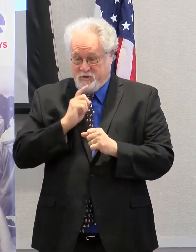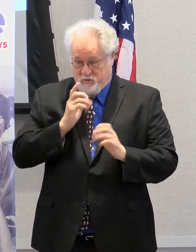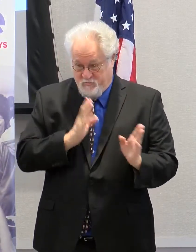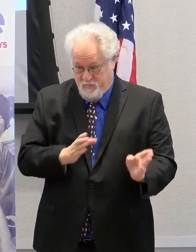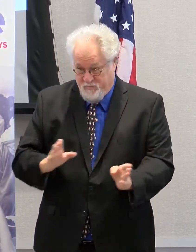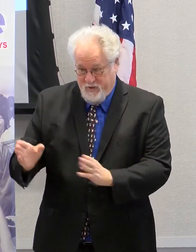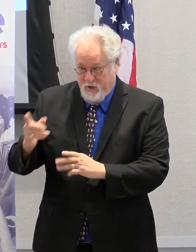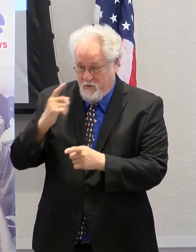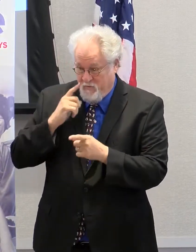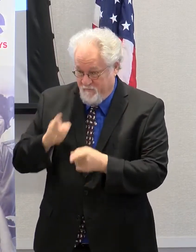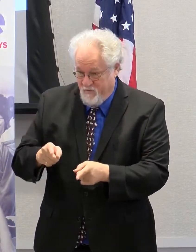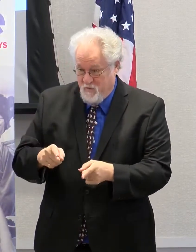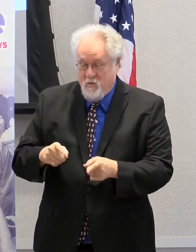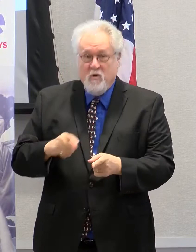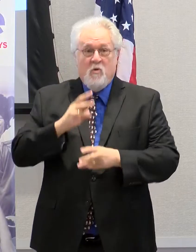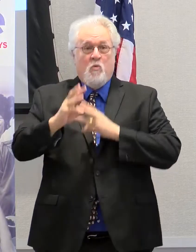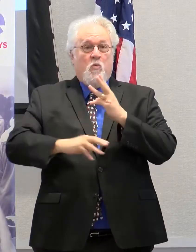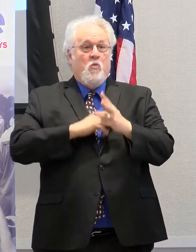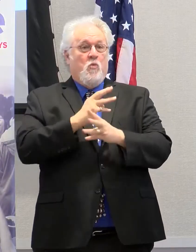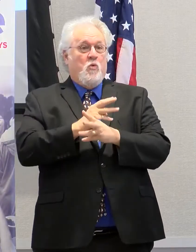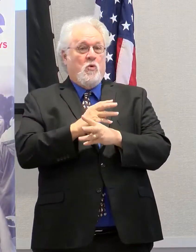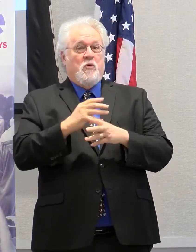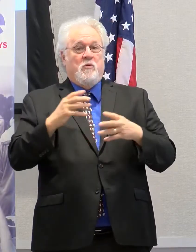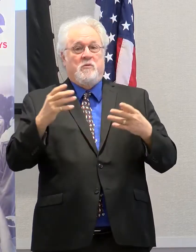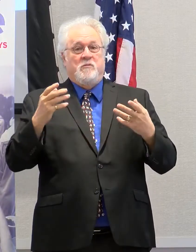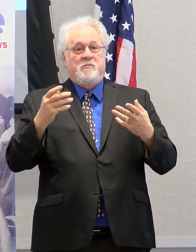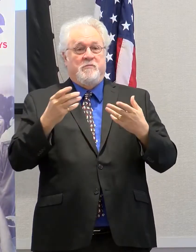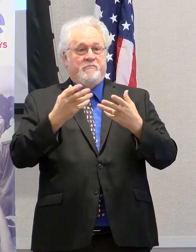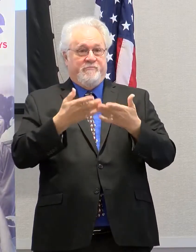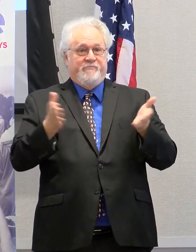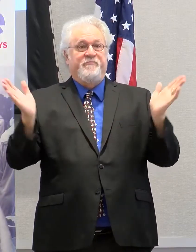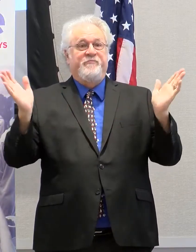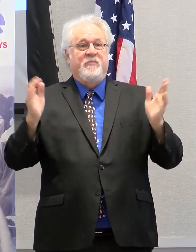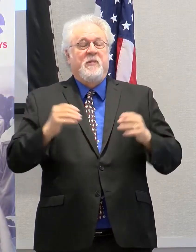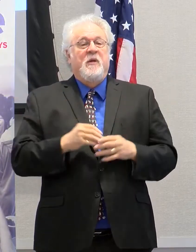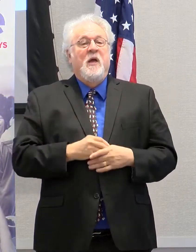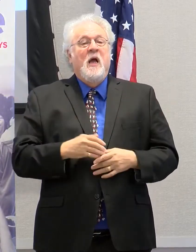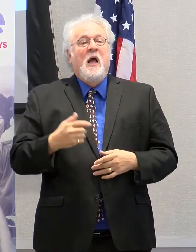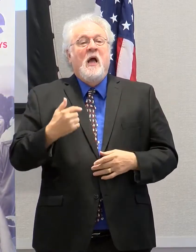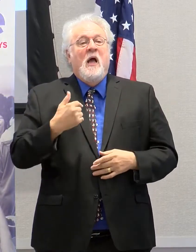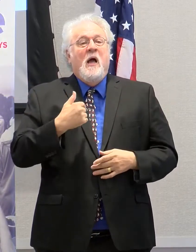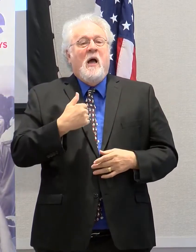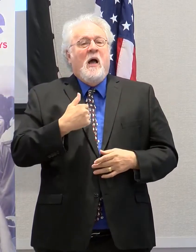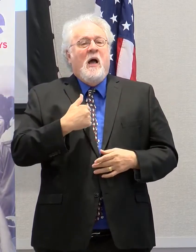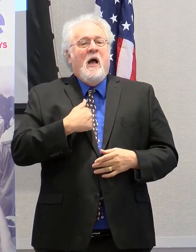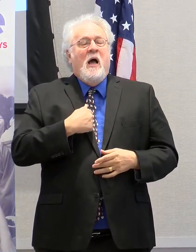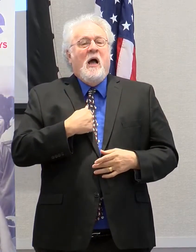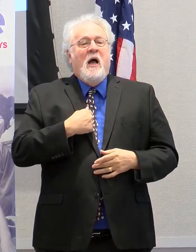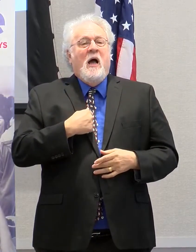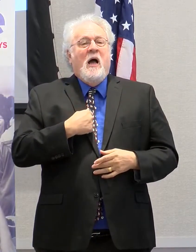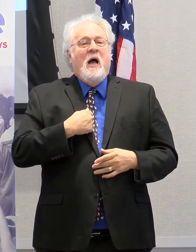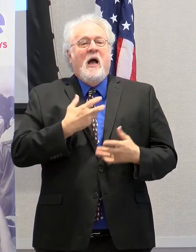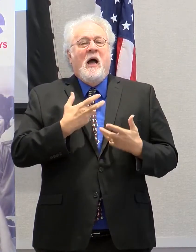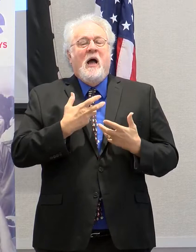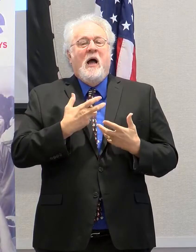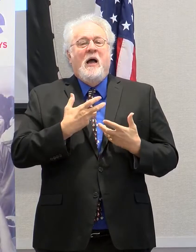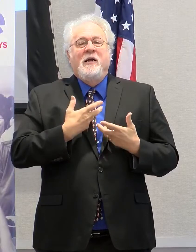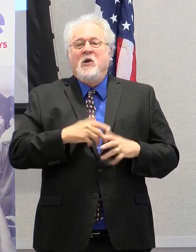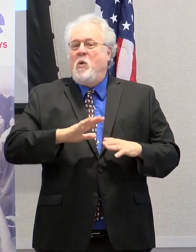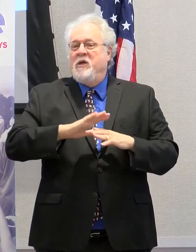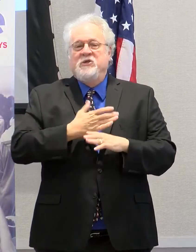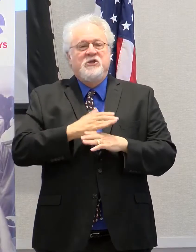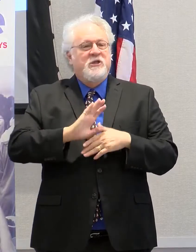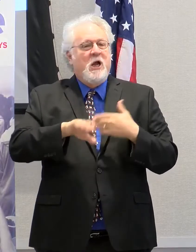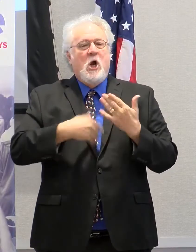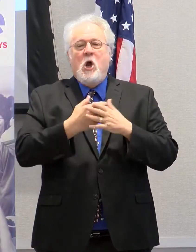for the global marketplace. I don't want to share all